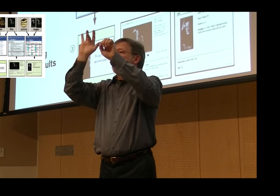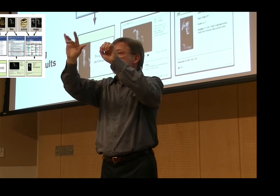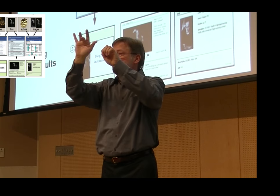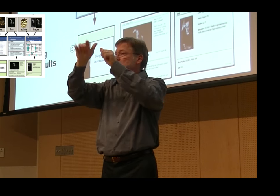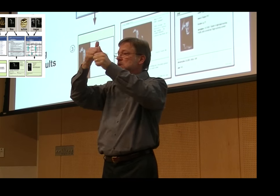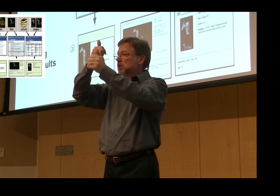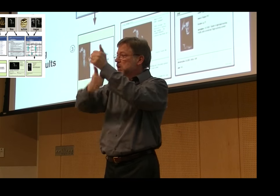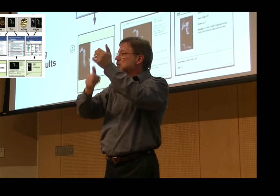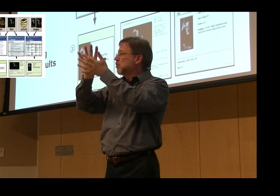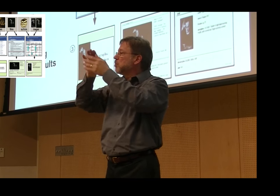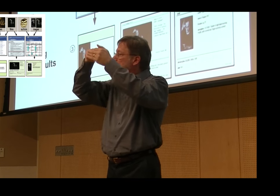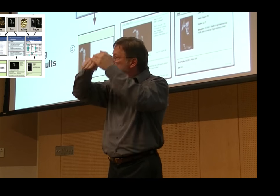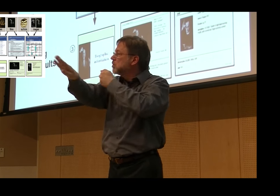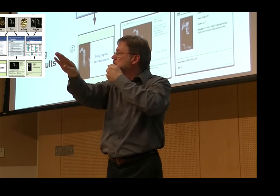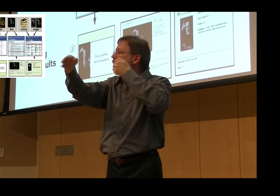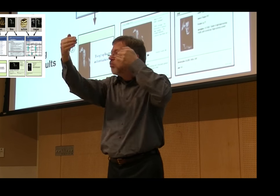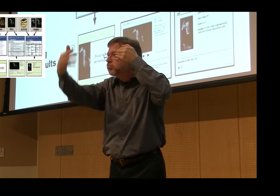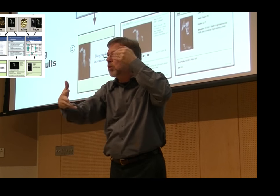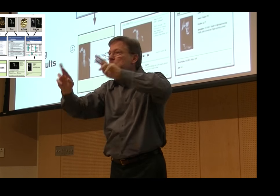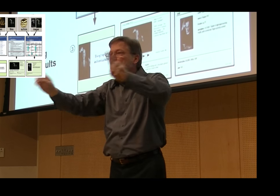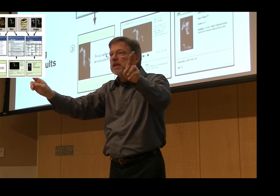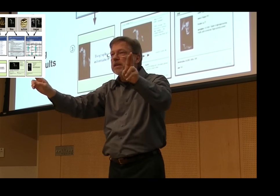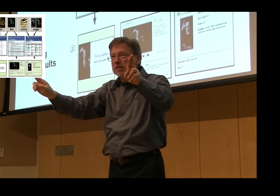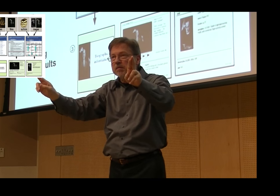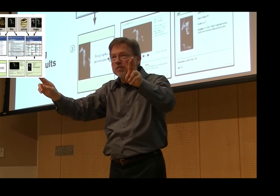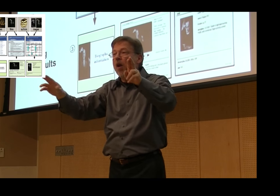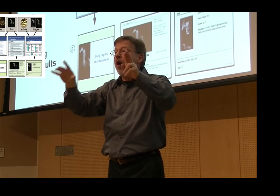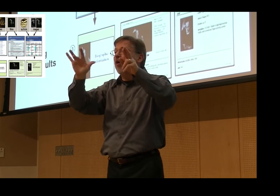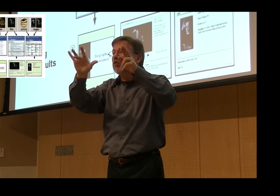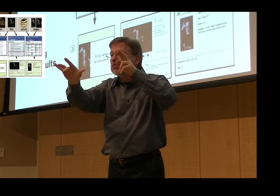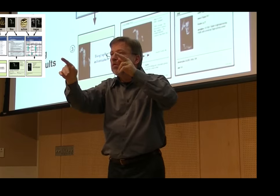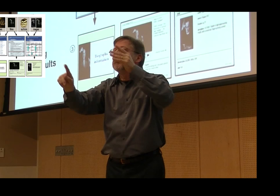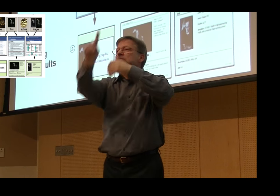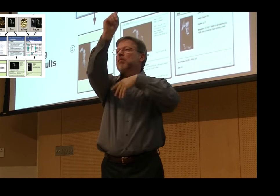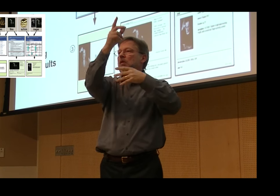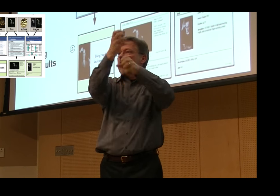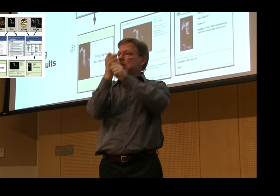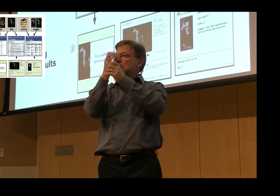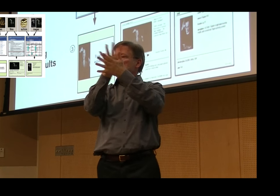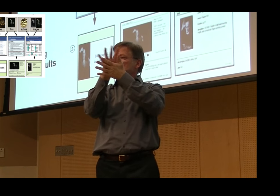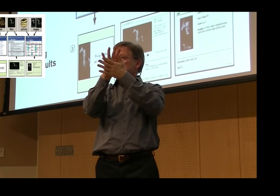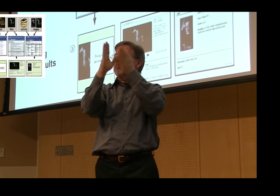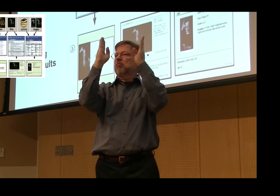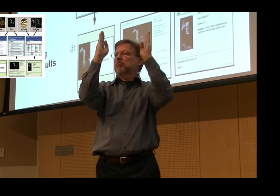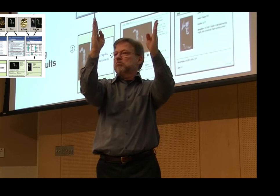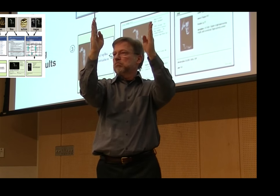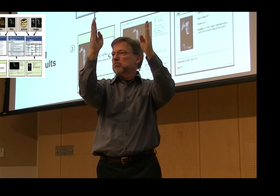film titles and then watch the entire video, the entire film rendition of